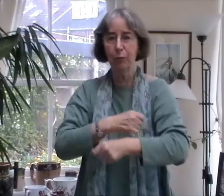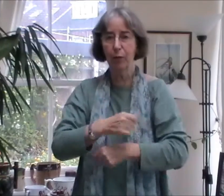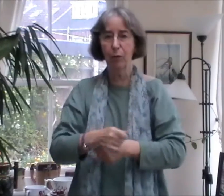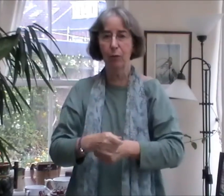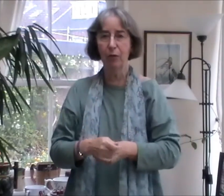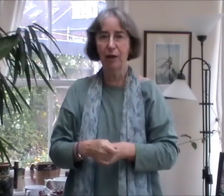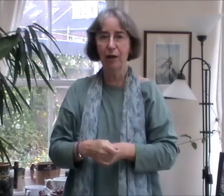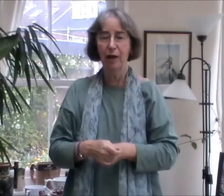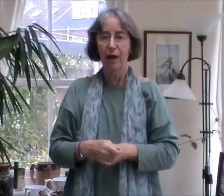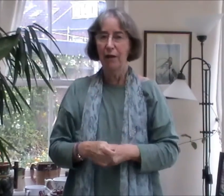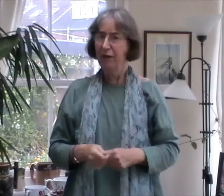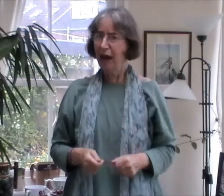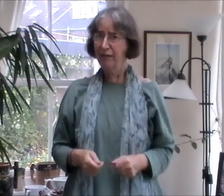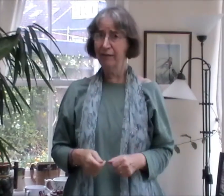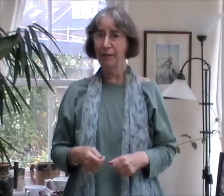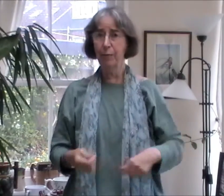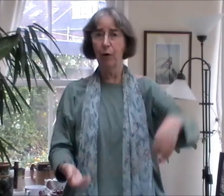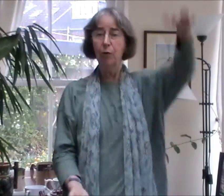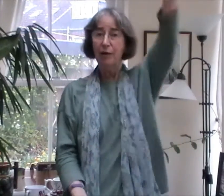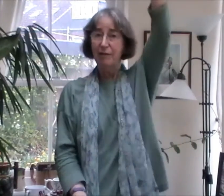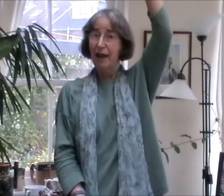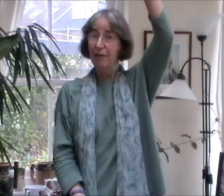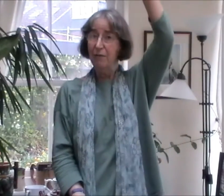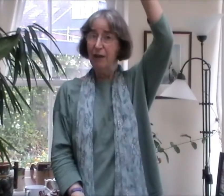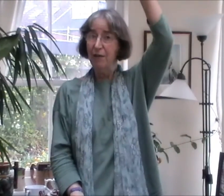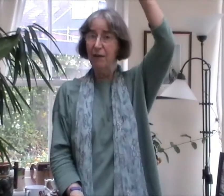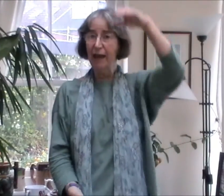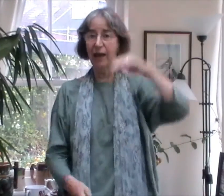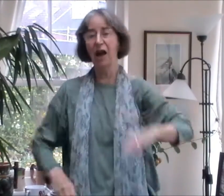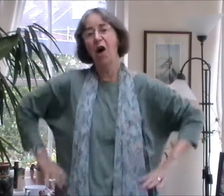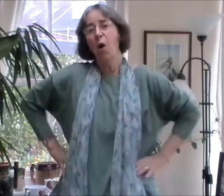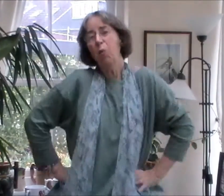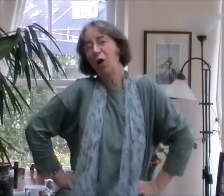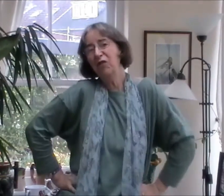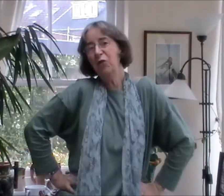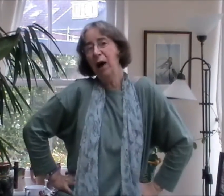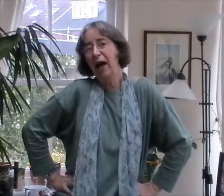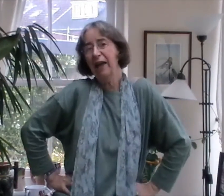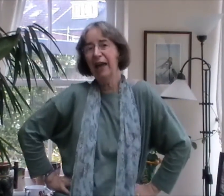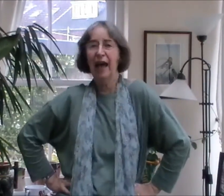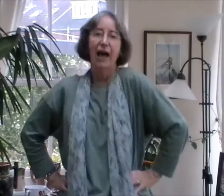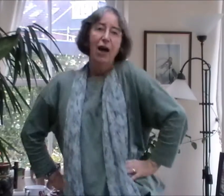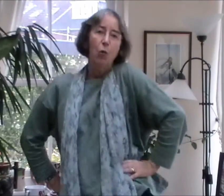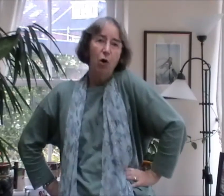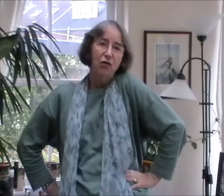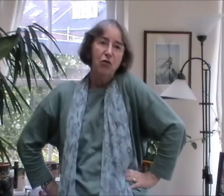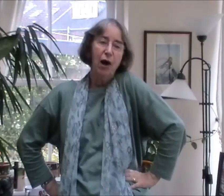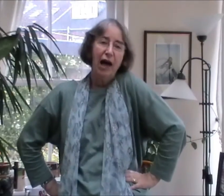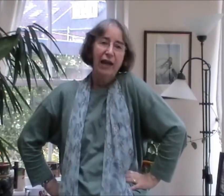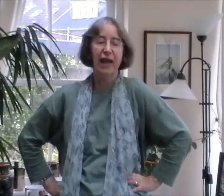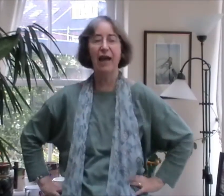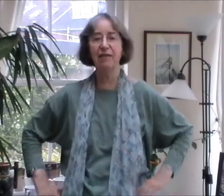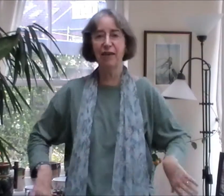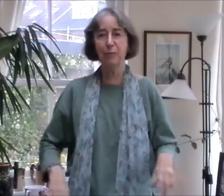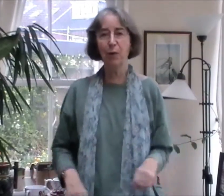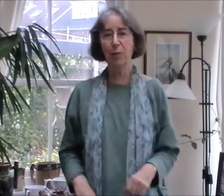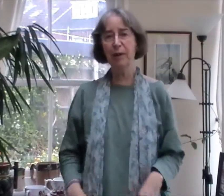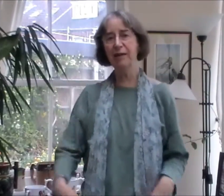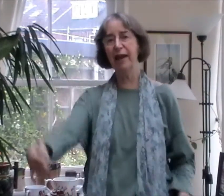Pole. The ice at the pole is ten feet thick. What do I care? What do I care? says Moby Dick.